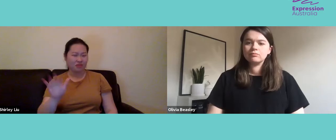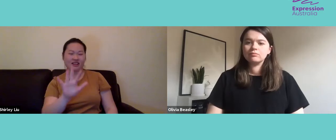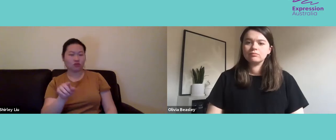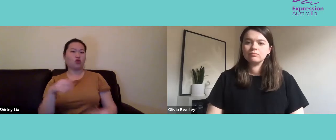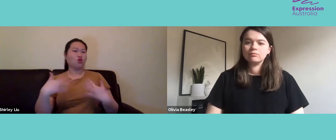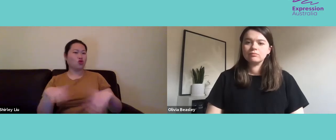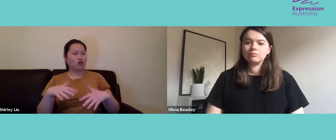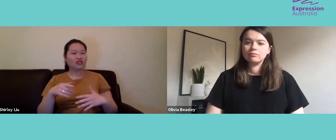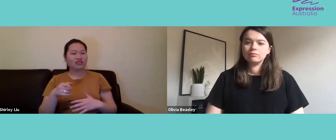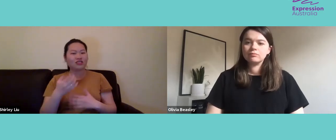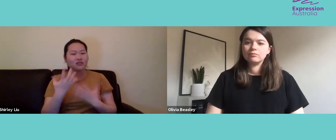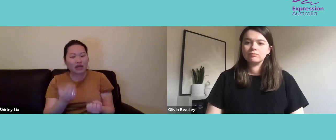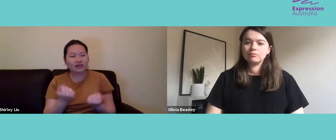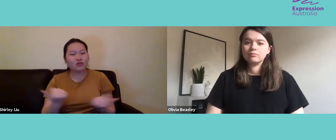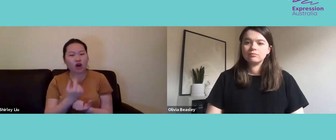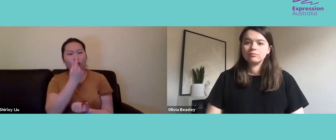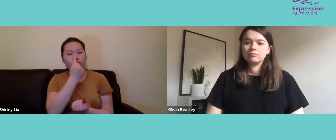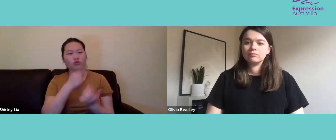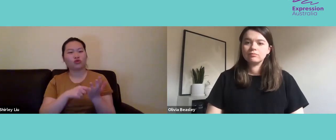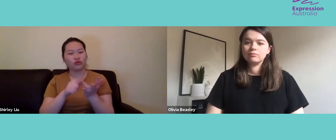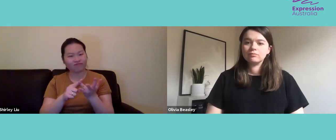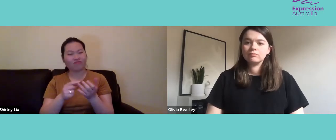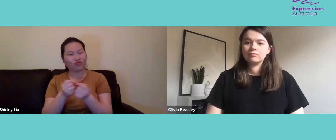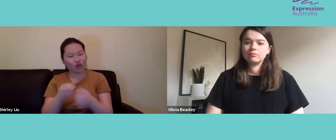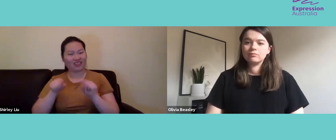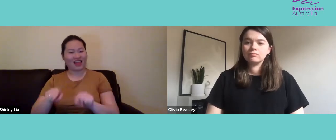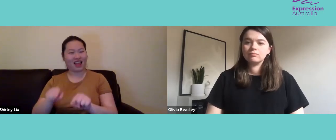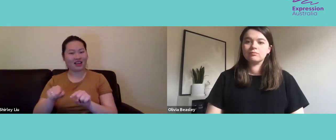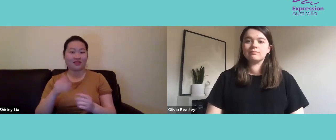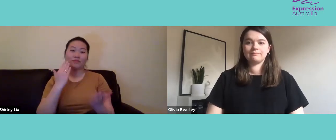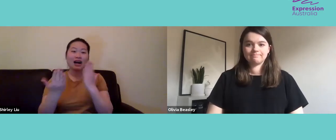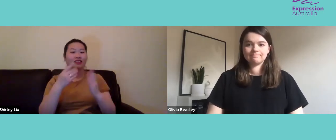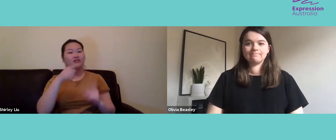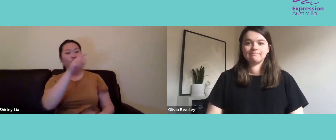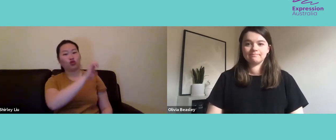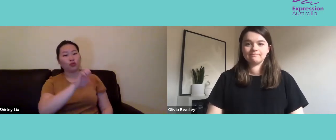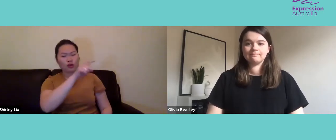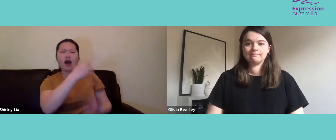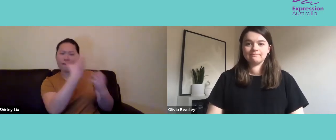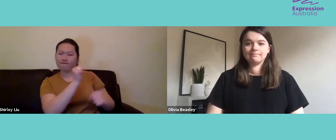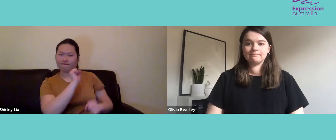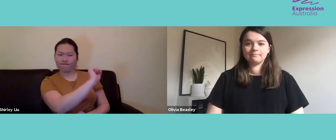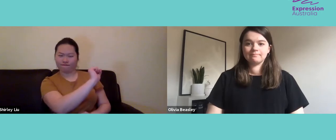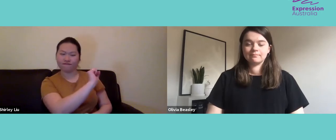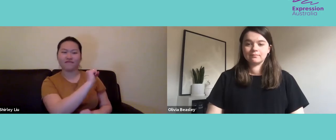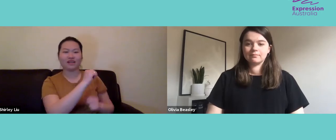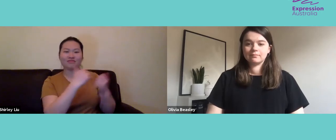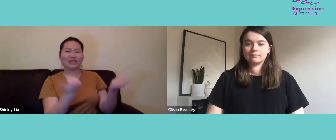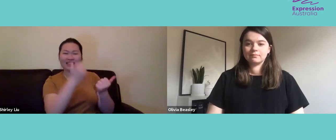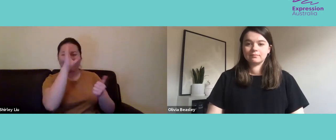also be a part of the Oceania group. And we would like to see a group created within